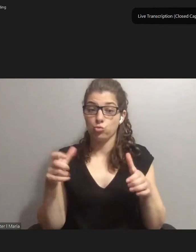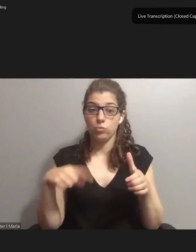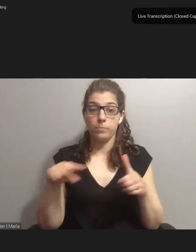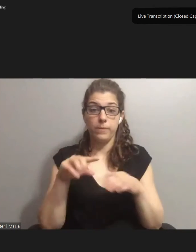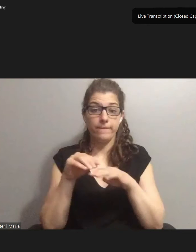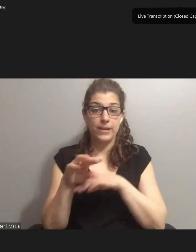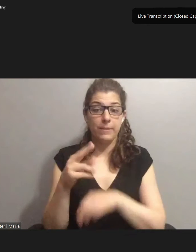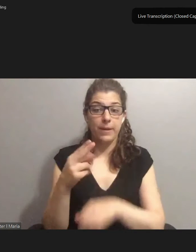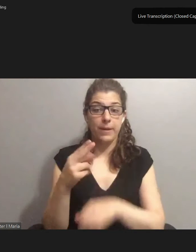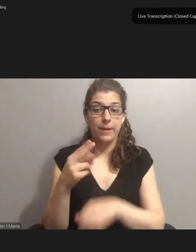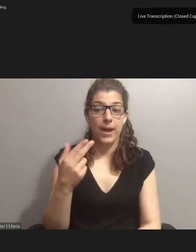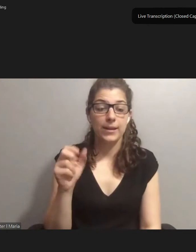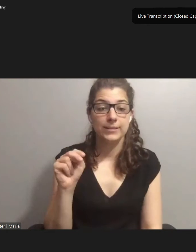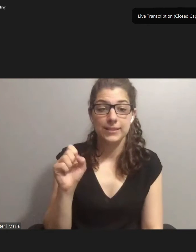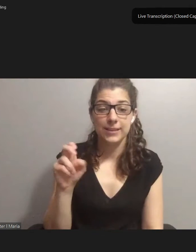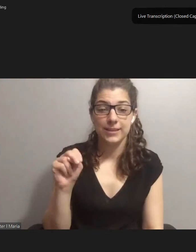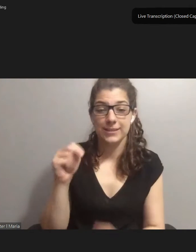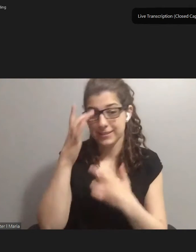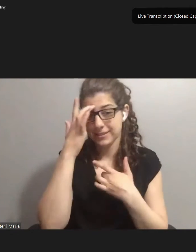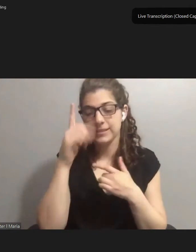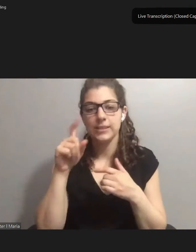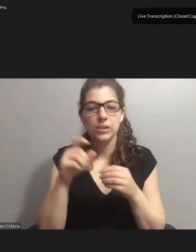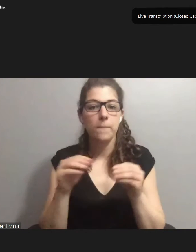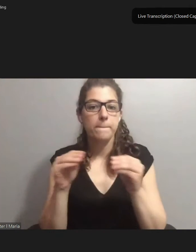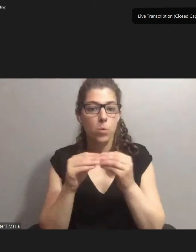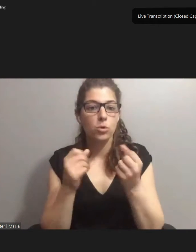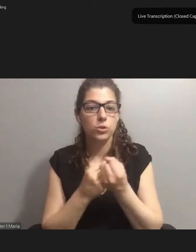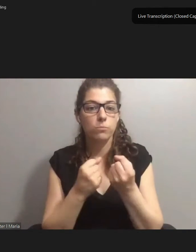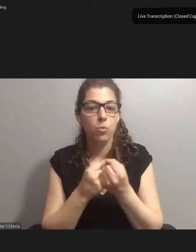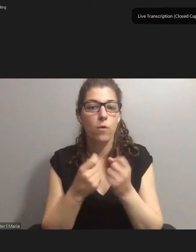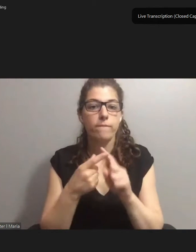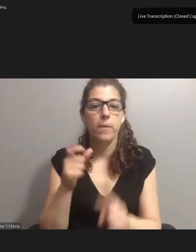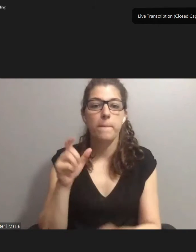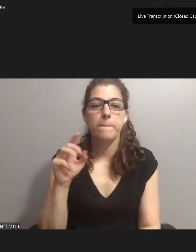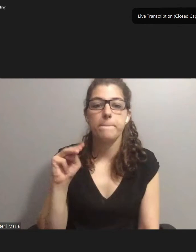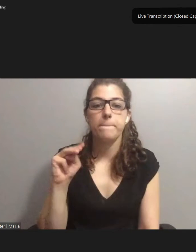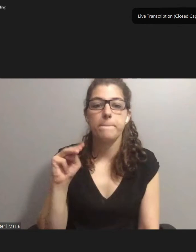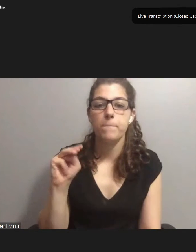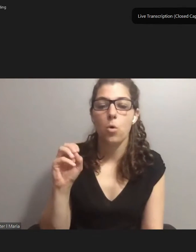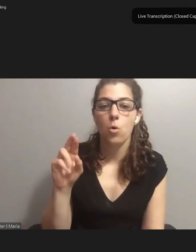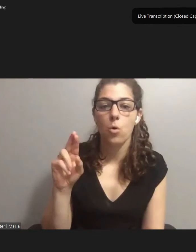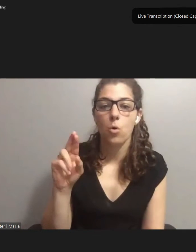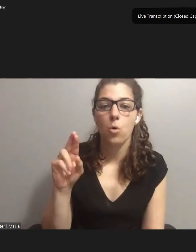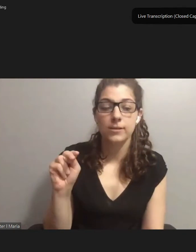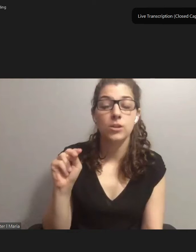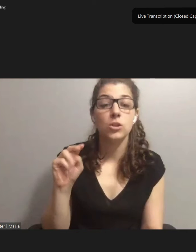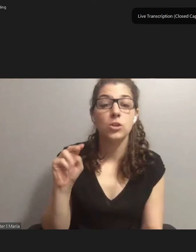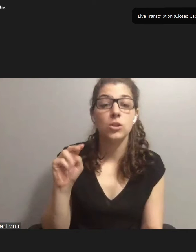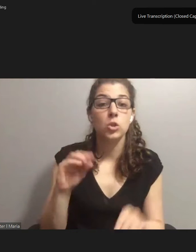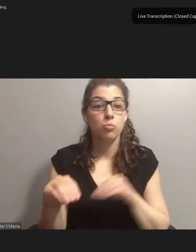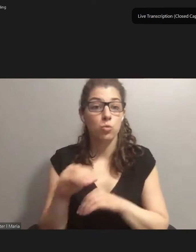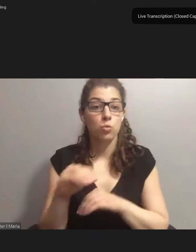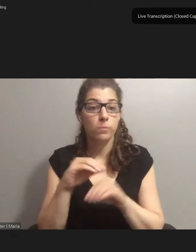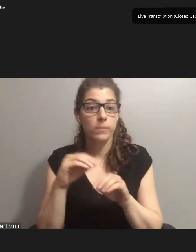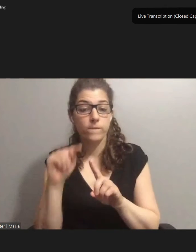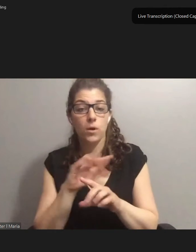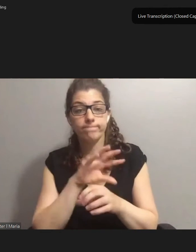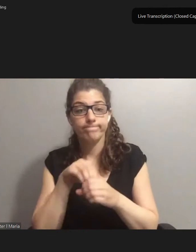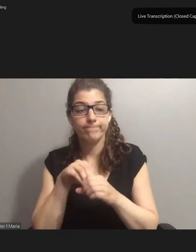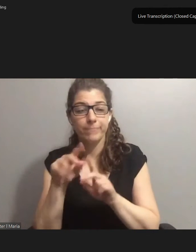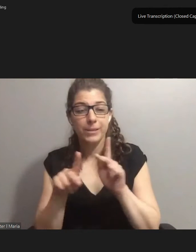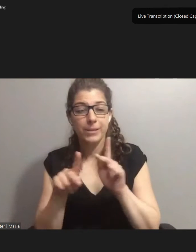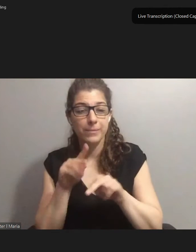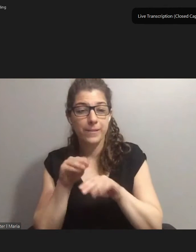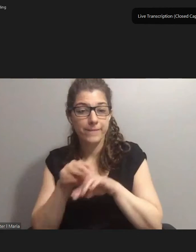Hansen's disease needed more support from Wuhan. The movement for the reintegration of people affected